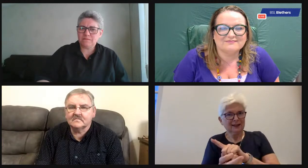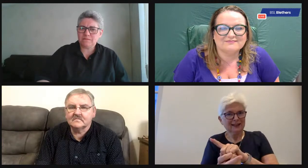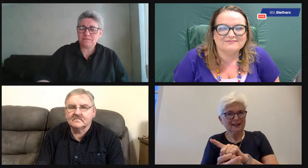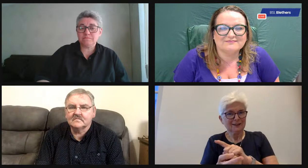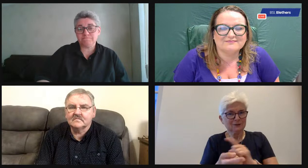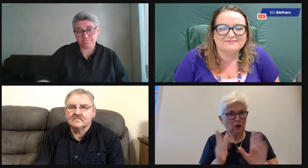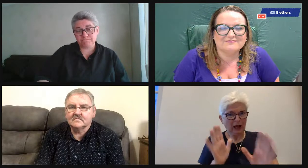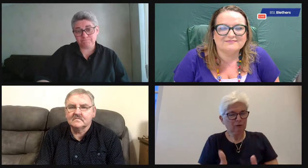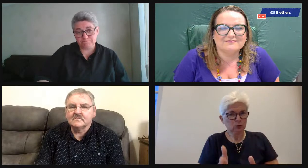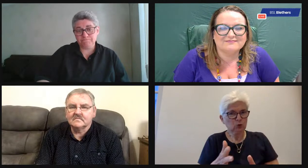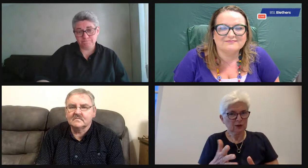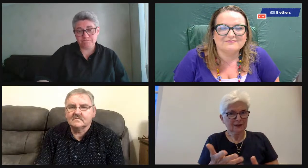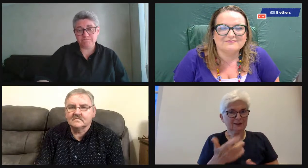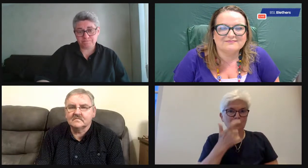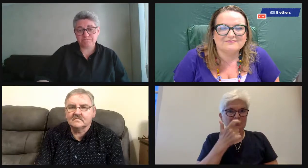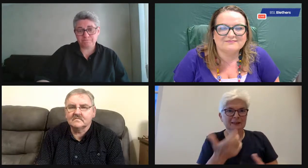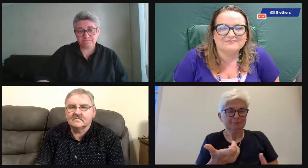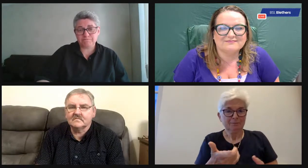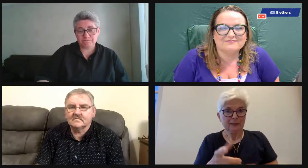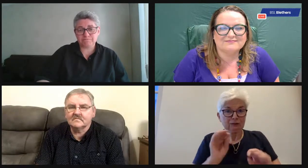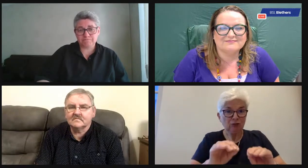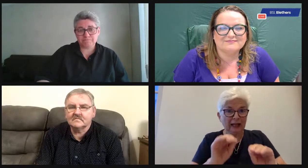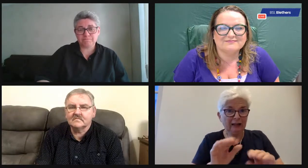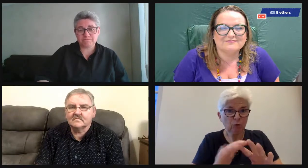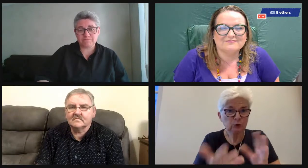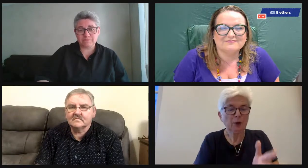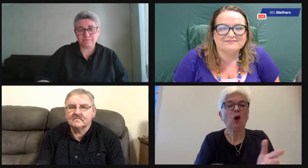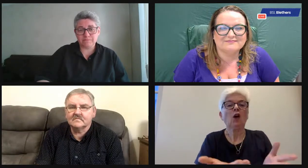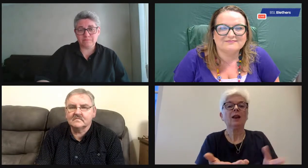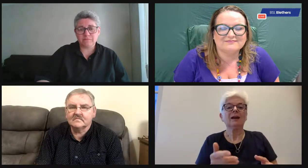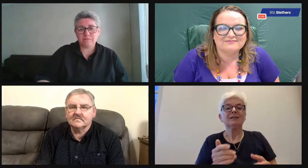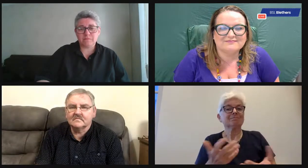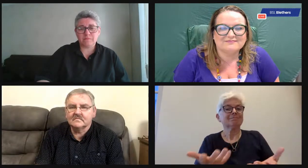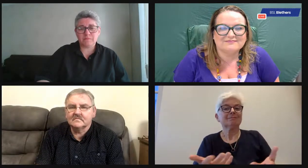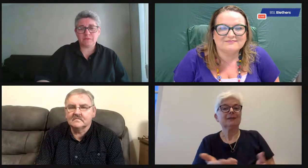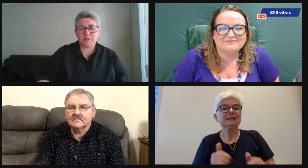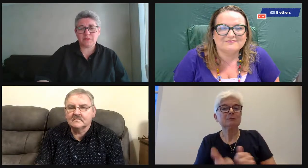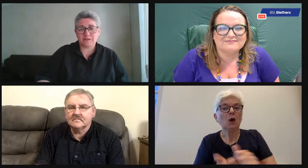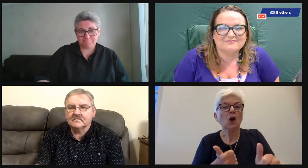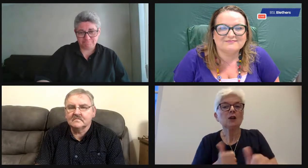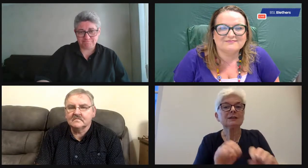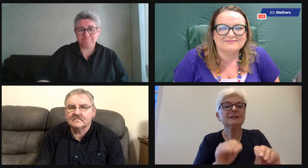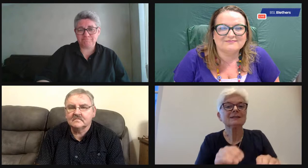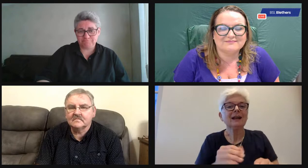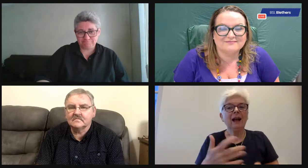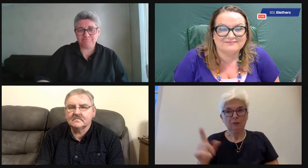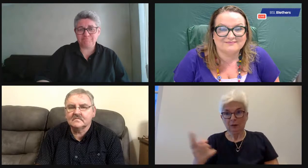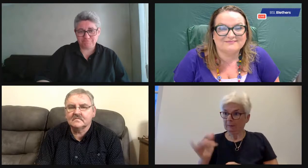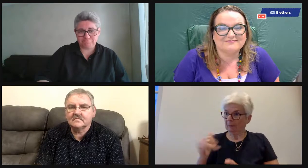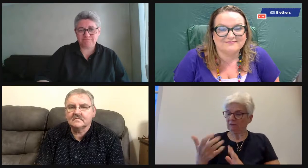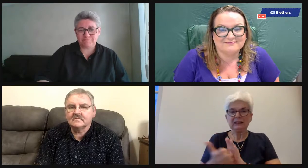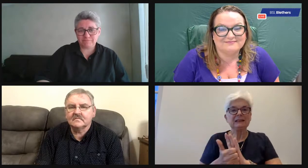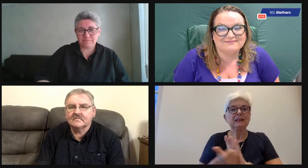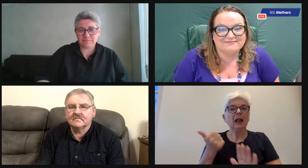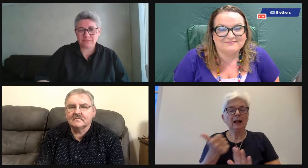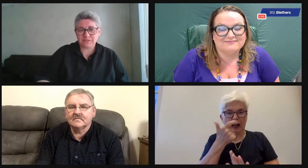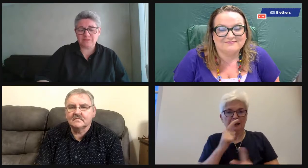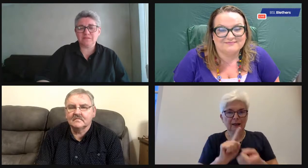But I think young people think, oh, you know, it's a way, a cheap labor, really. But actually, it's not,